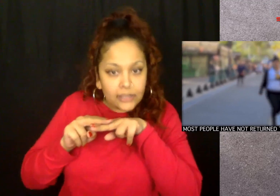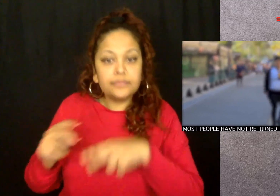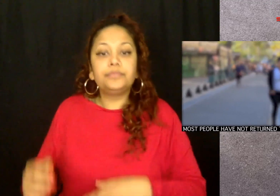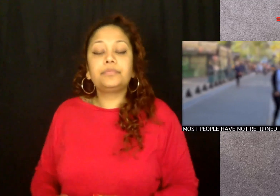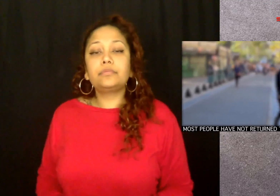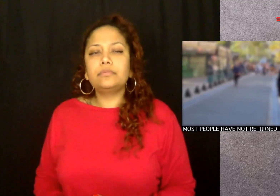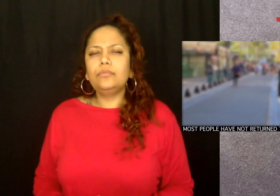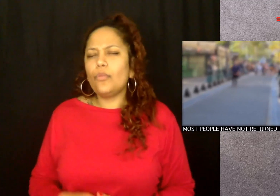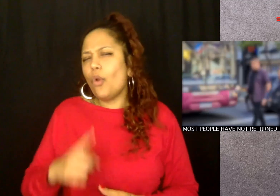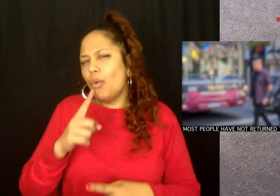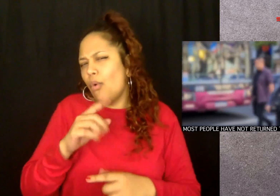What about you? What